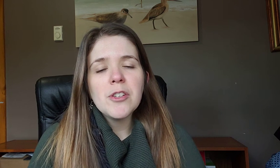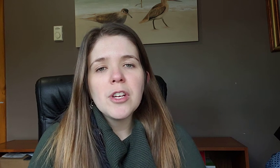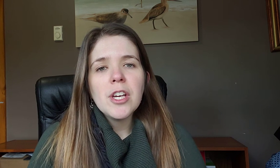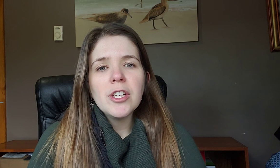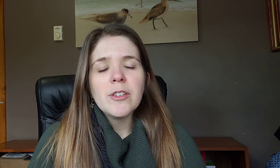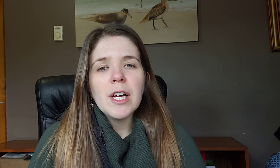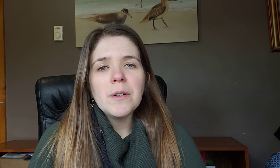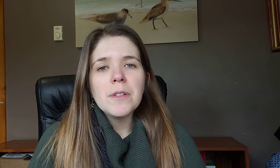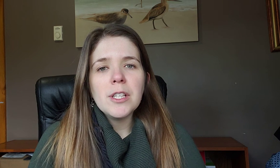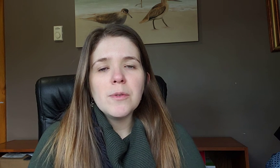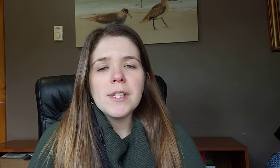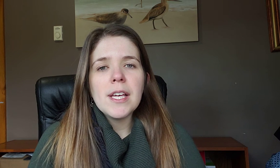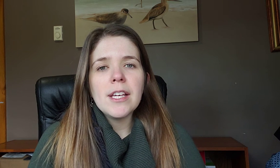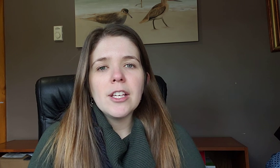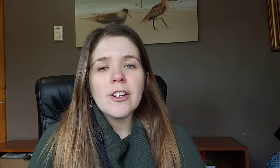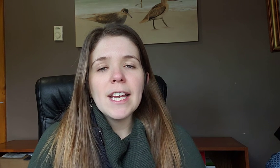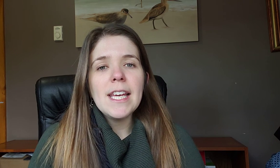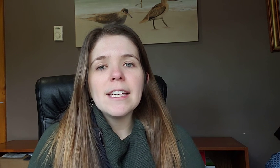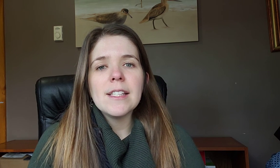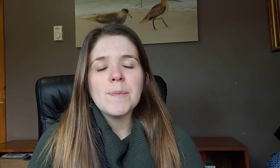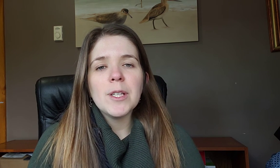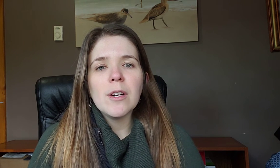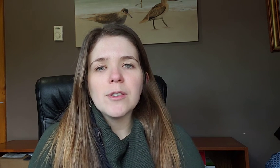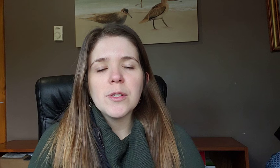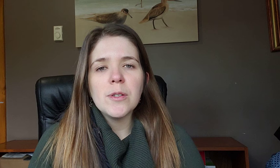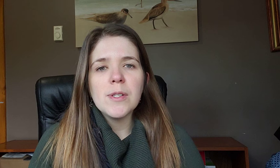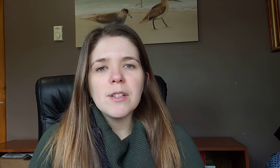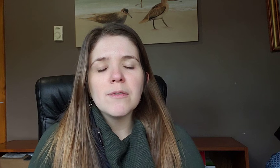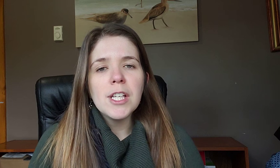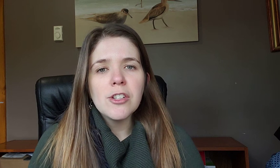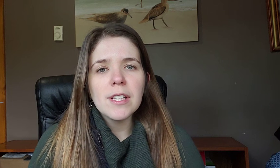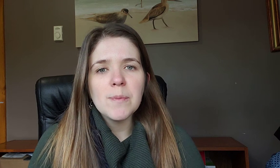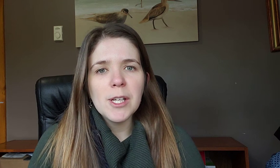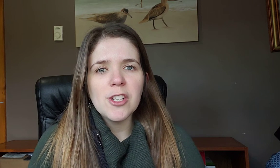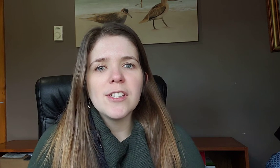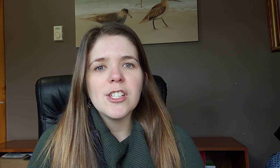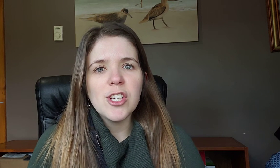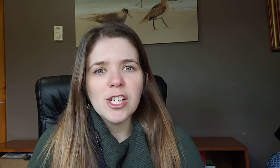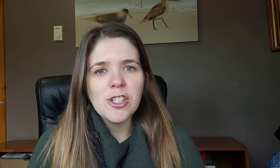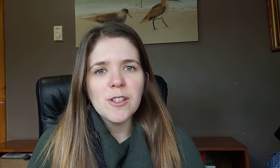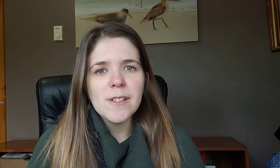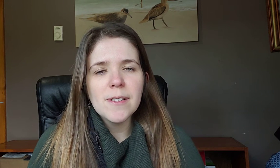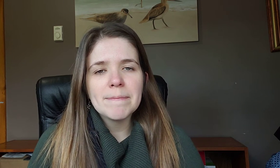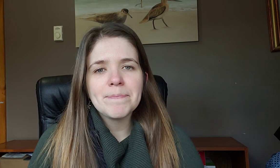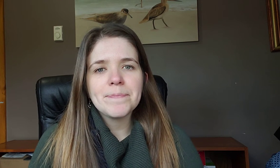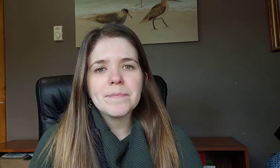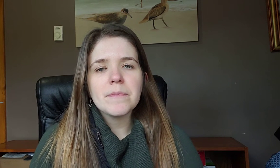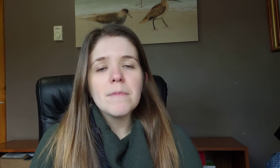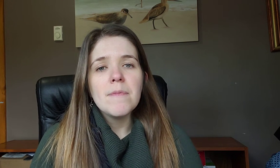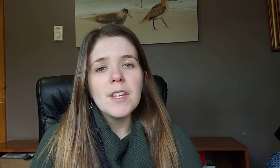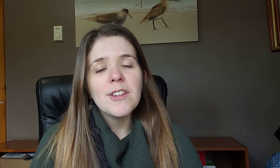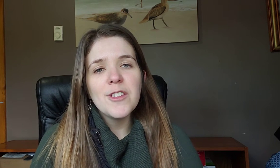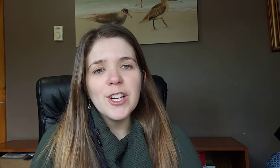you're not only using your hands but you're also using facial expressions and gestures third